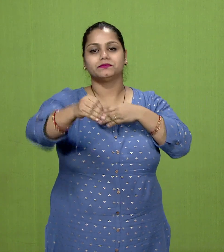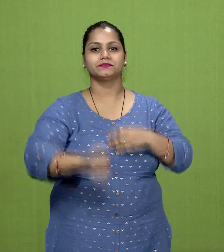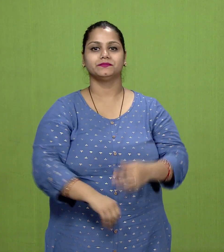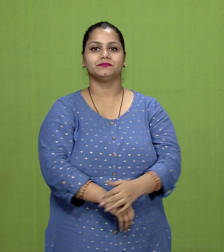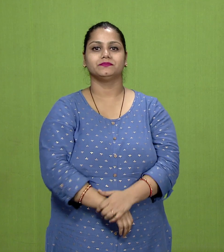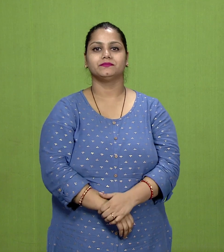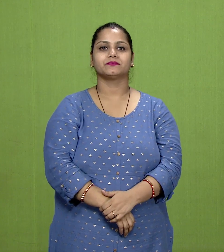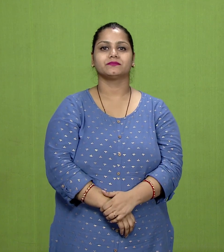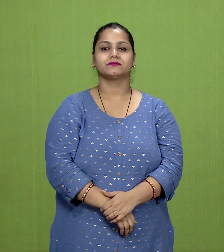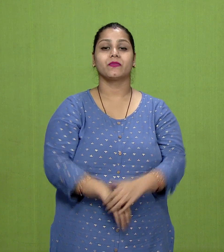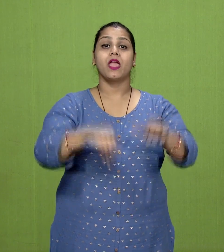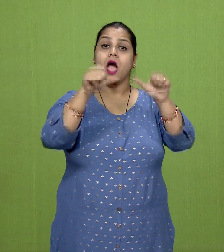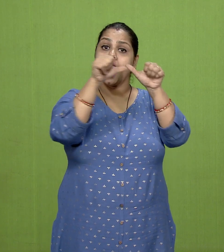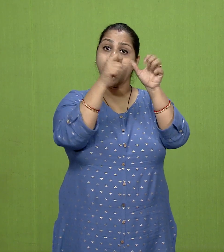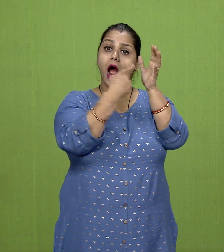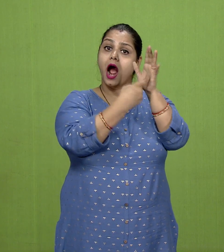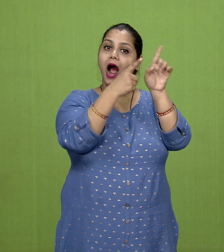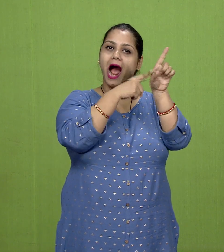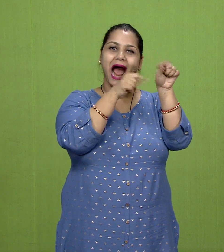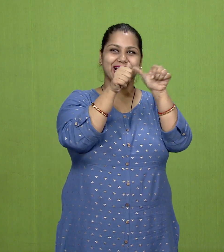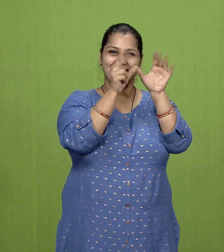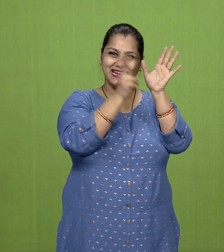of the Aryan communities of